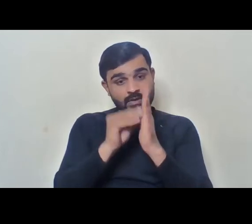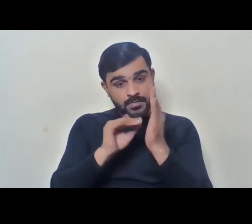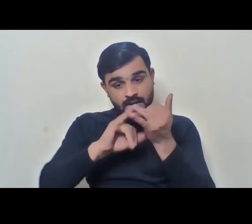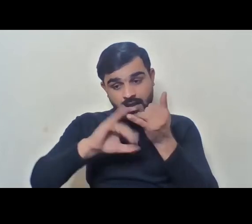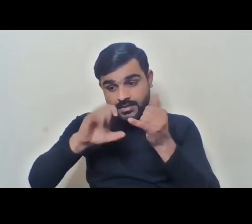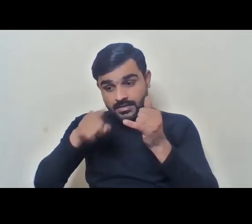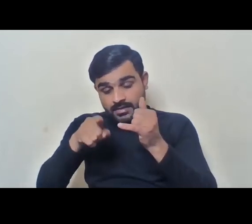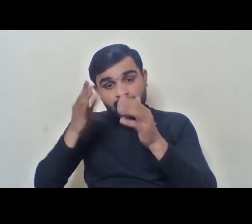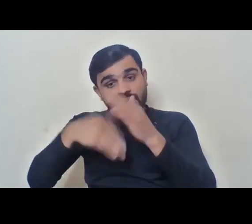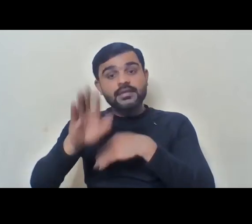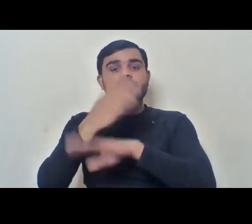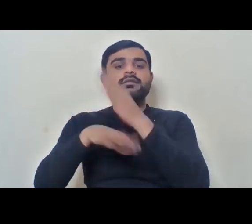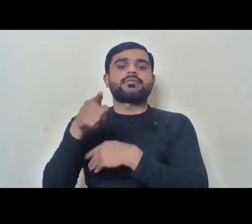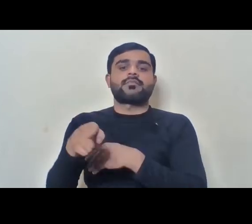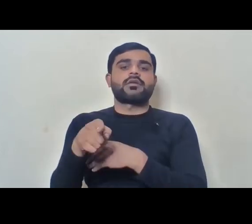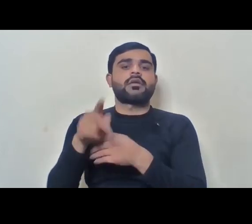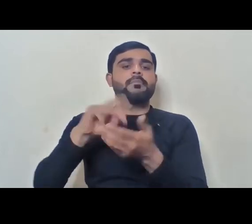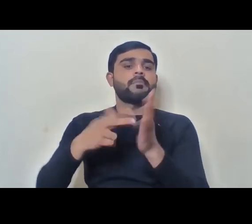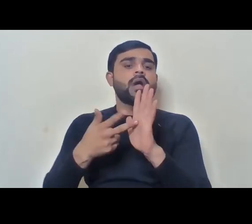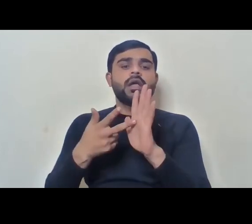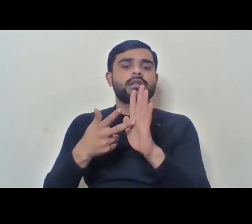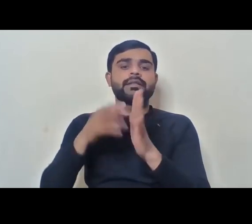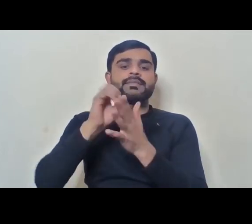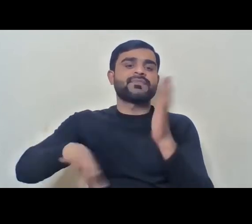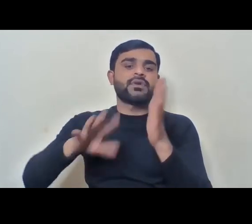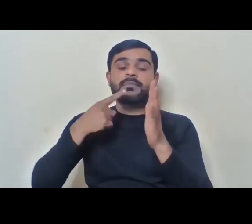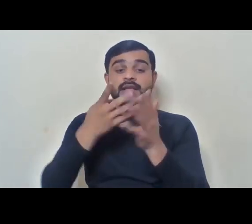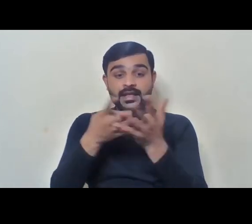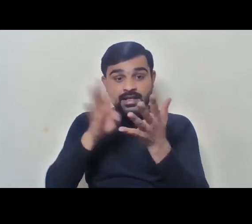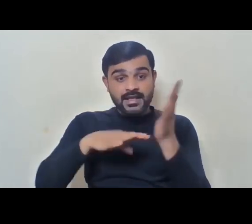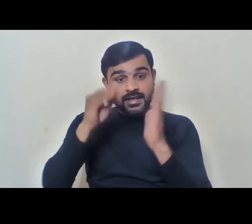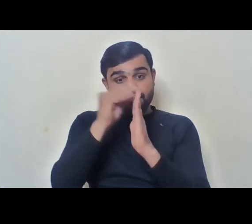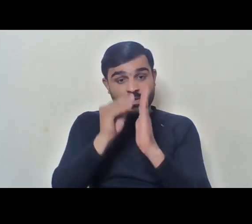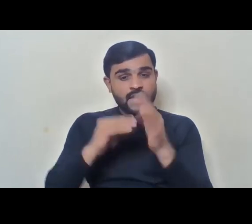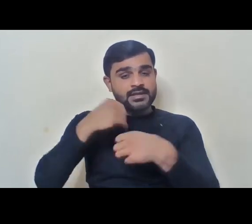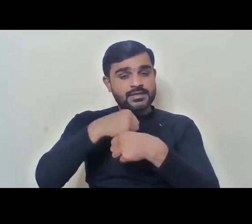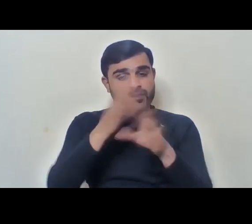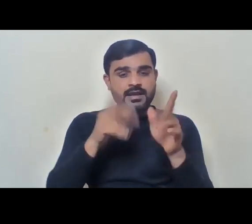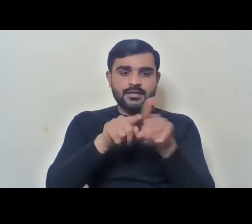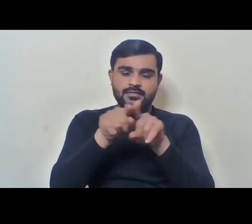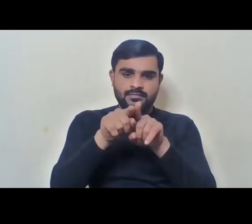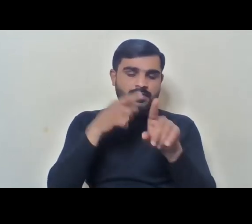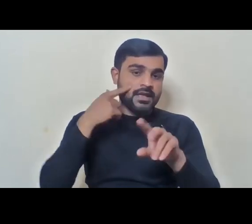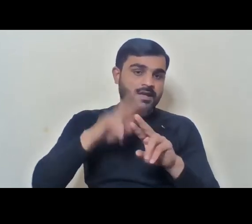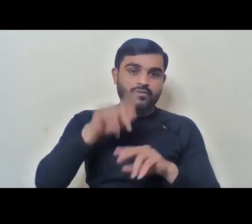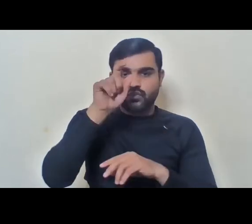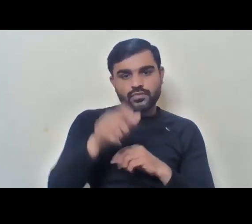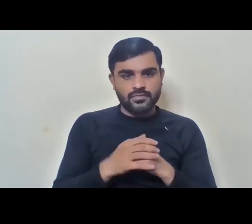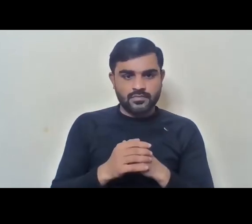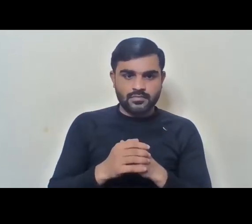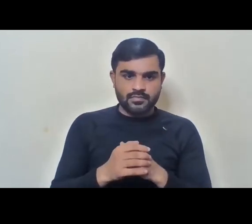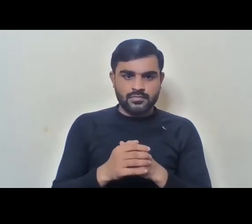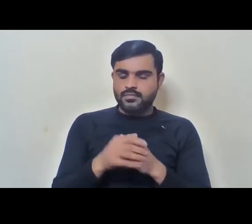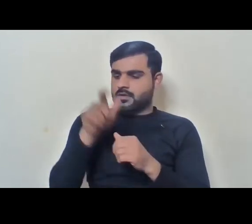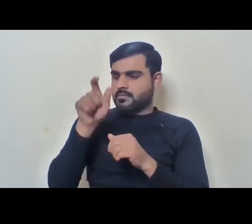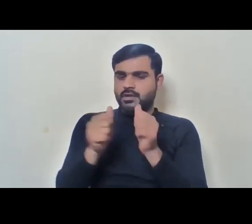disabled. But that doesn't bar them from getting a roaster point in general. So, for example, like if you're a, say you're not